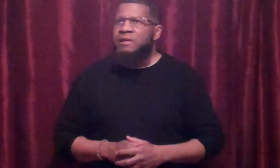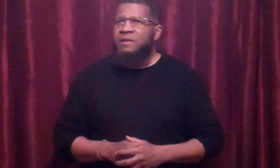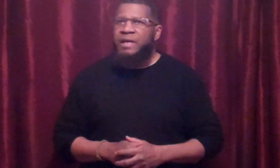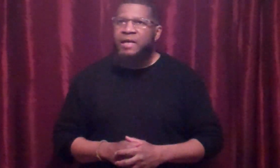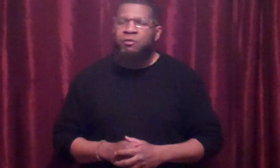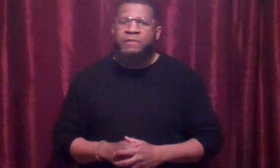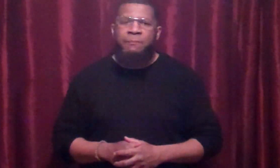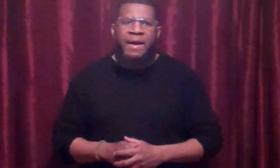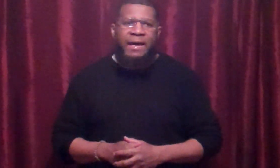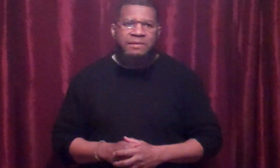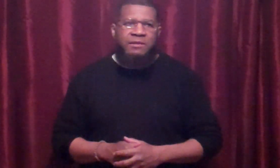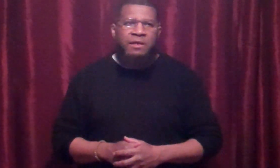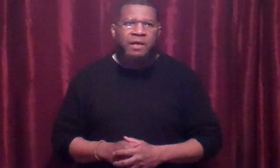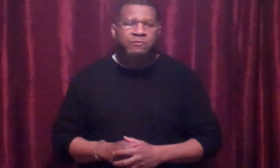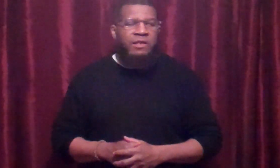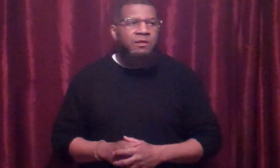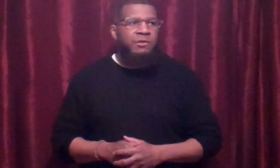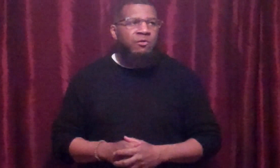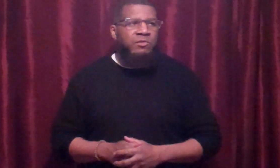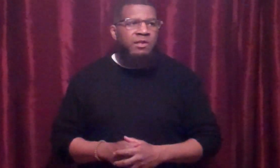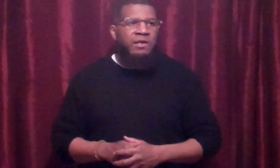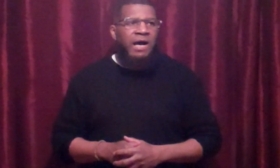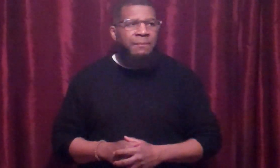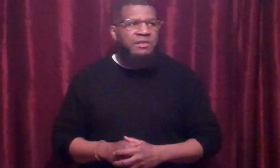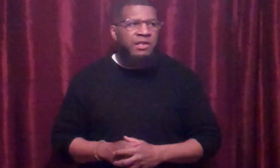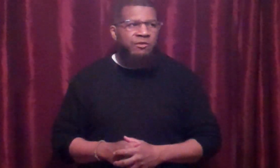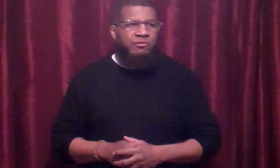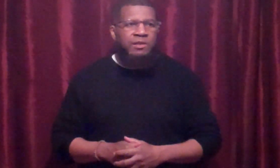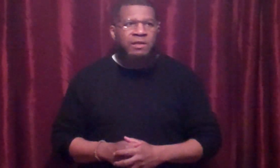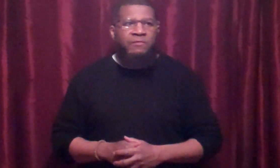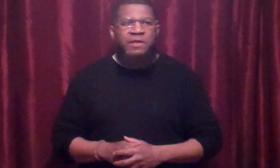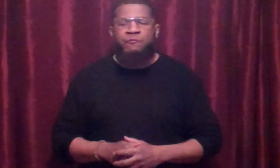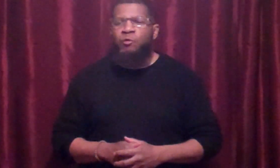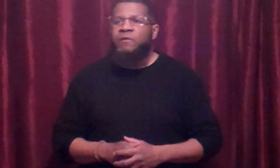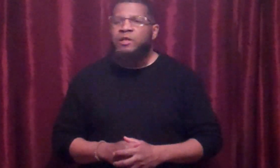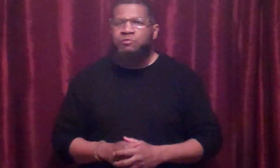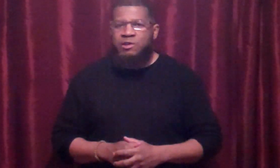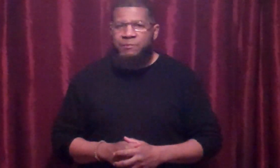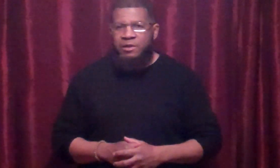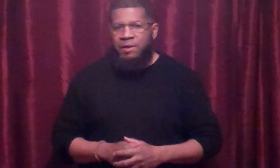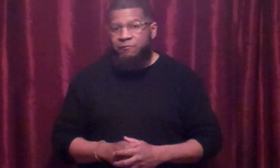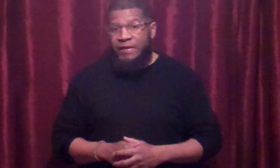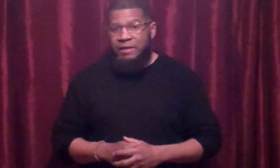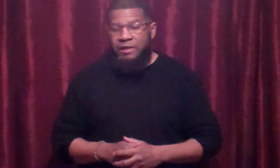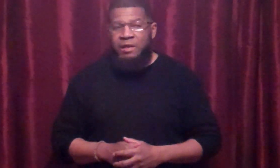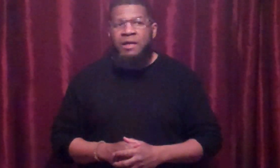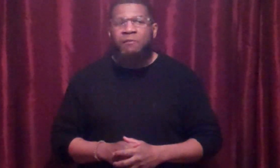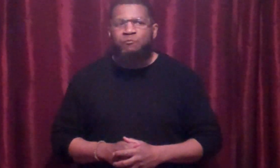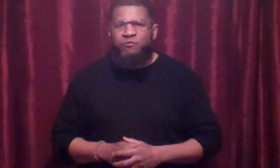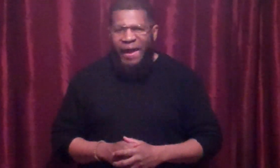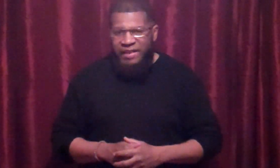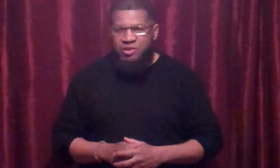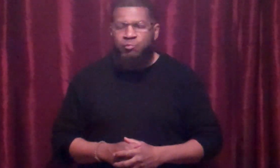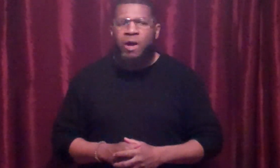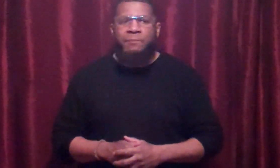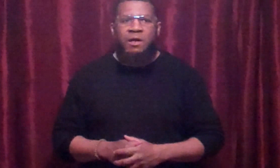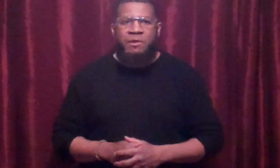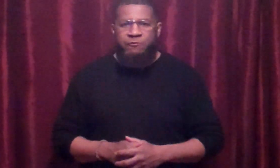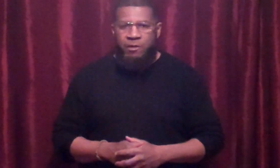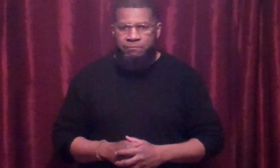laying on their backs, and thinking because they're commentators, therefore they know something about fighting. That's where I'm coming from.